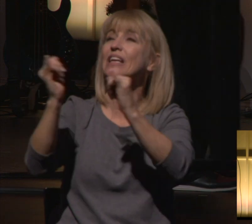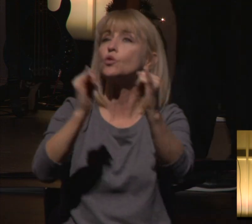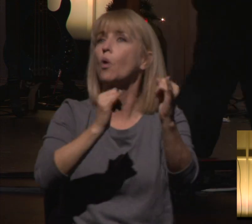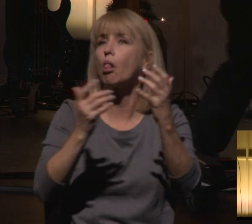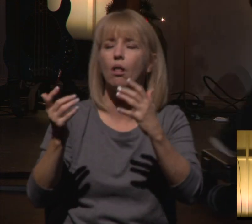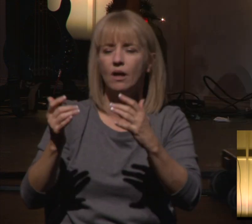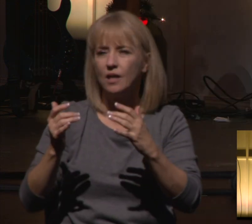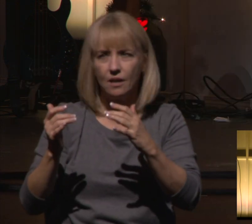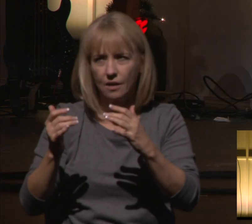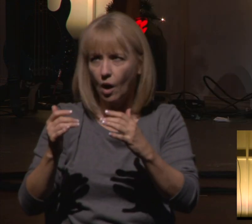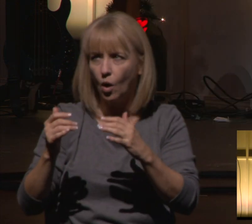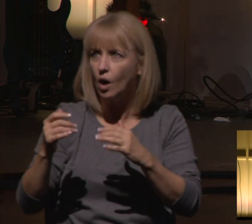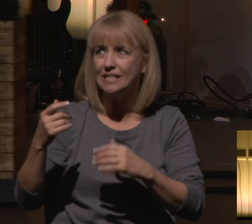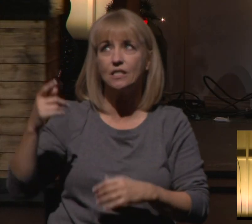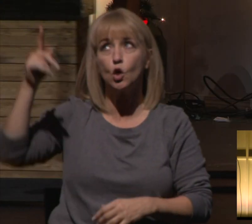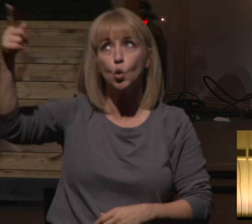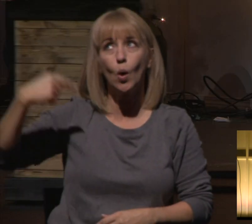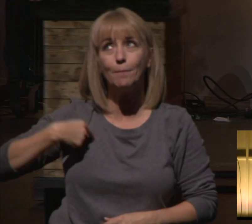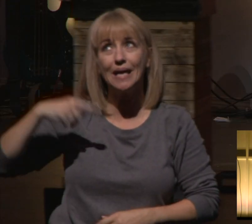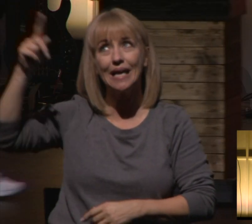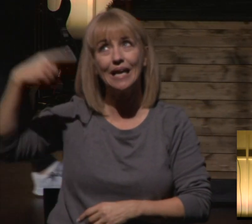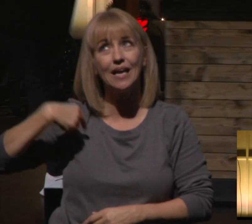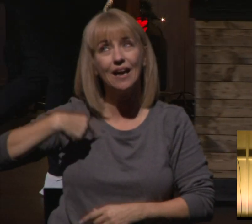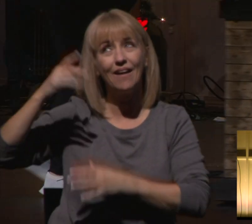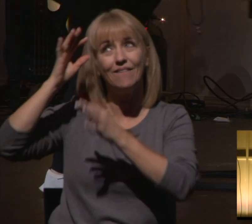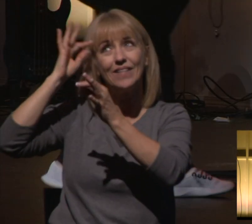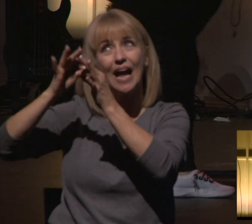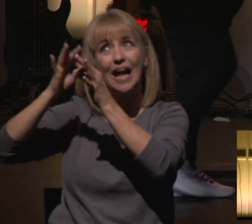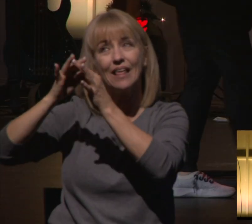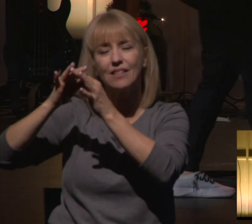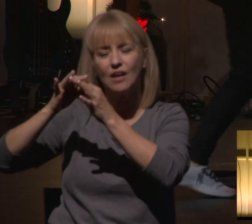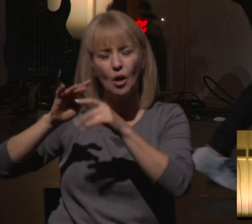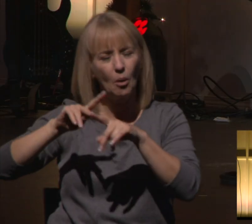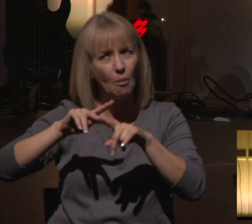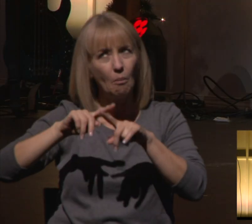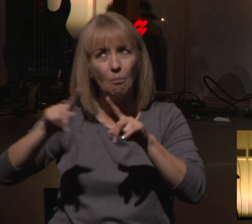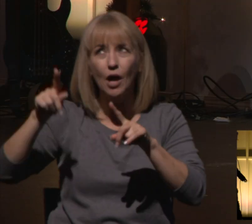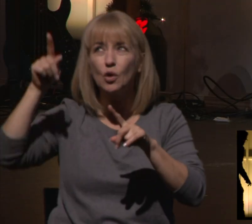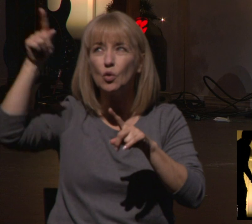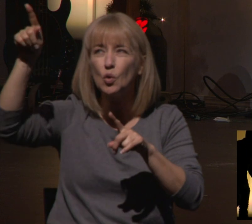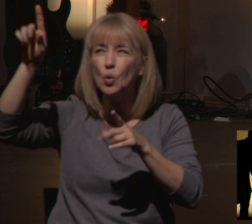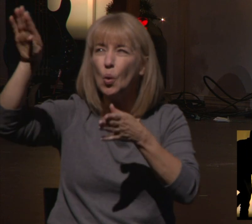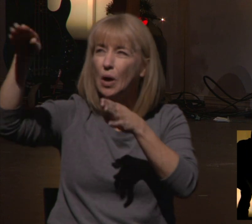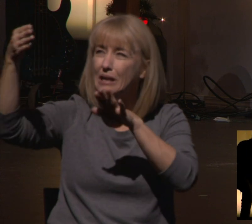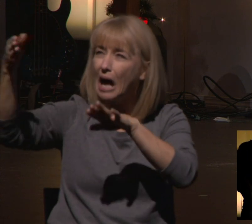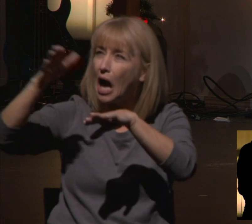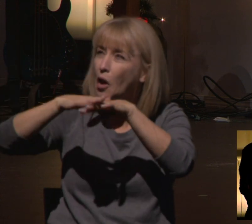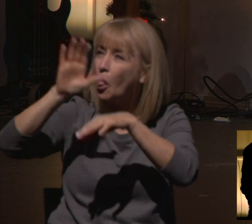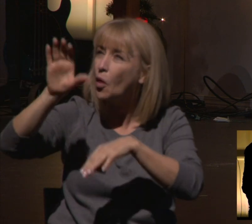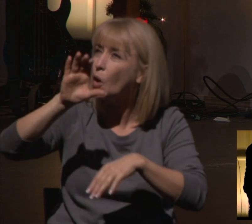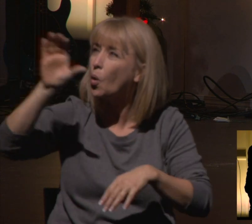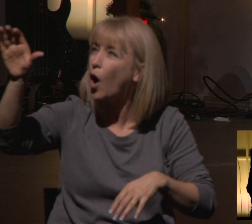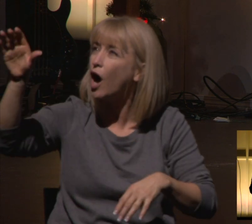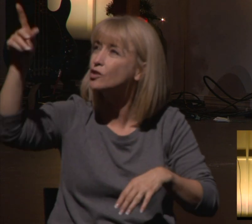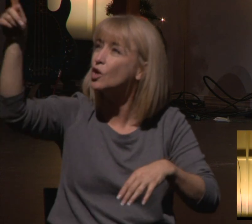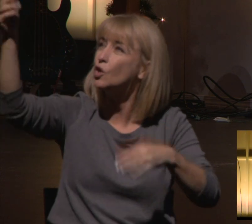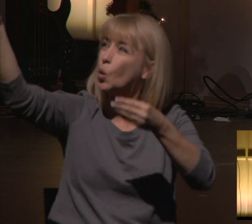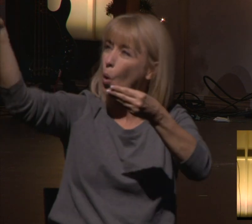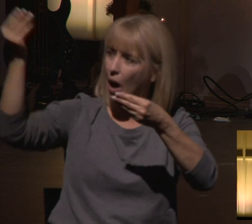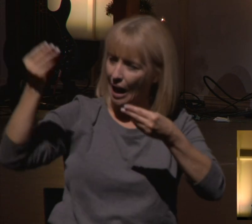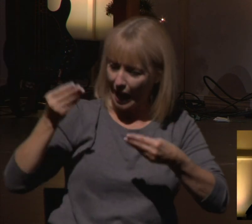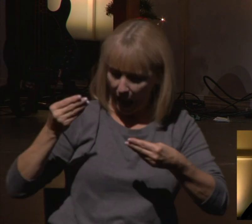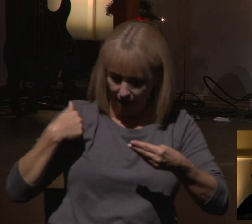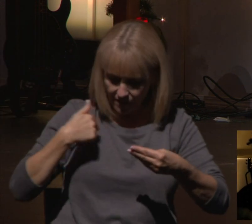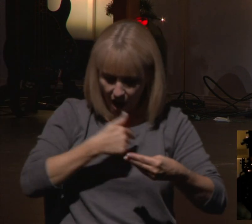that it's just a you and me thing. But God, the miracle of the church is that you died on a cross and that you called the church your bride.